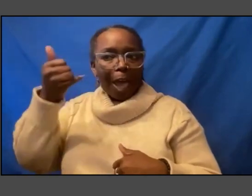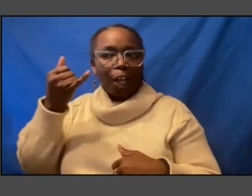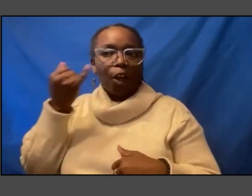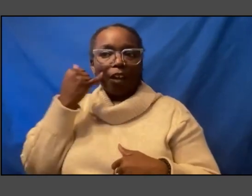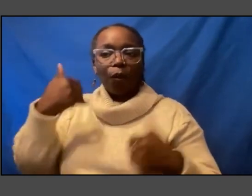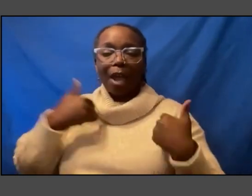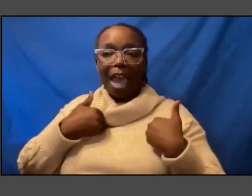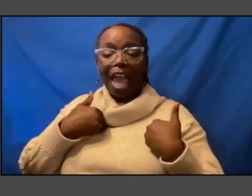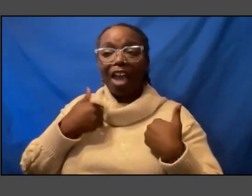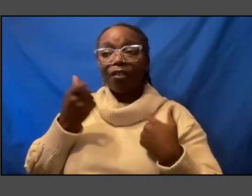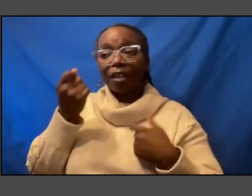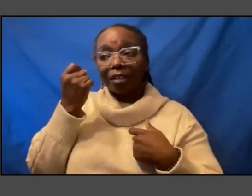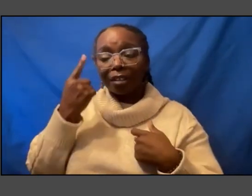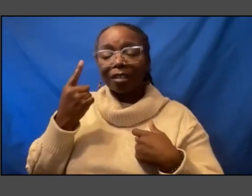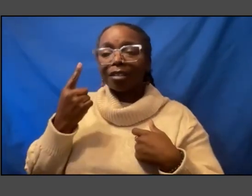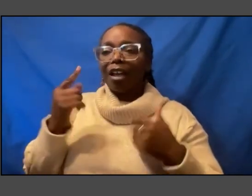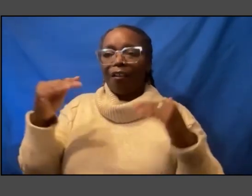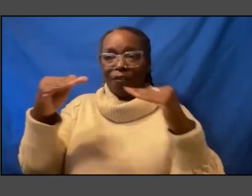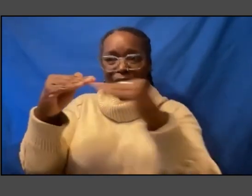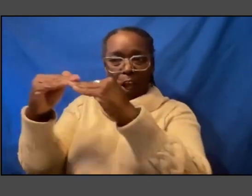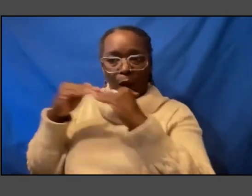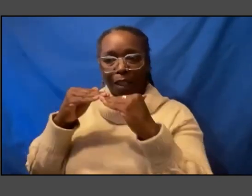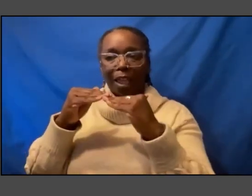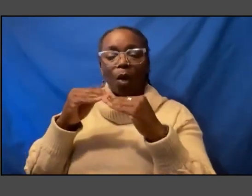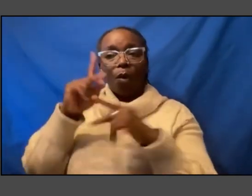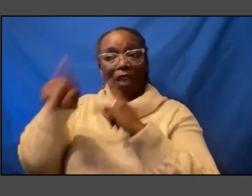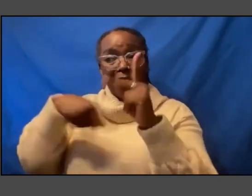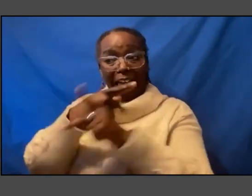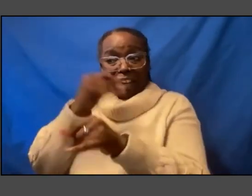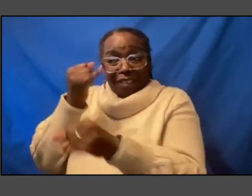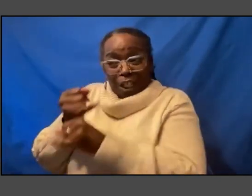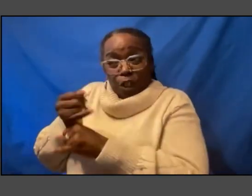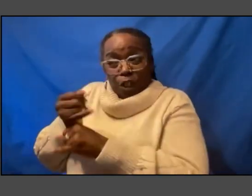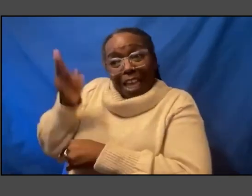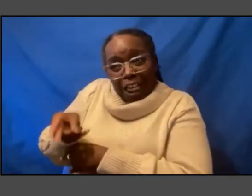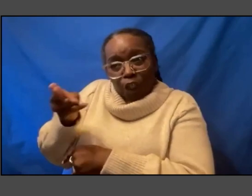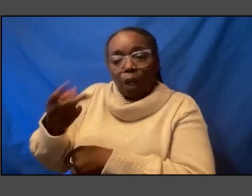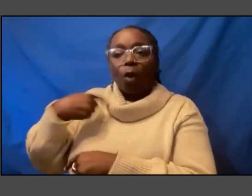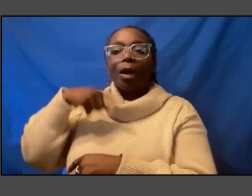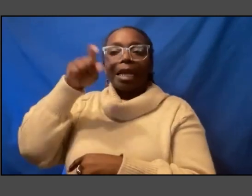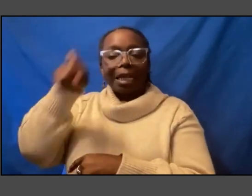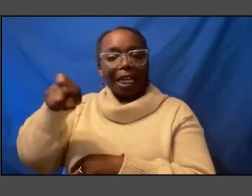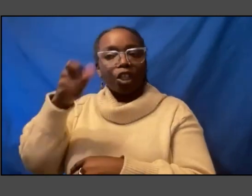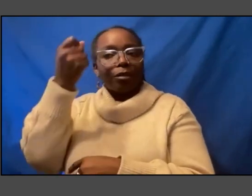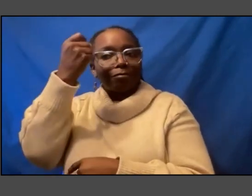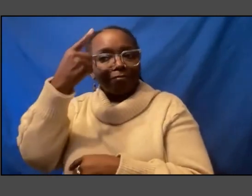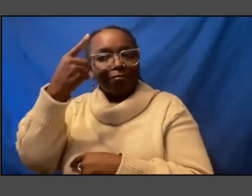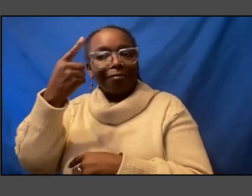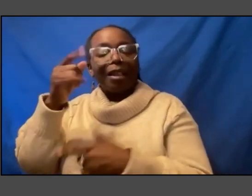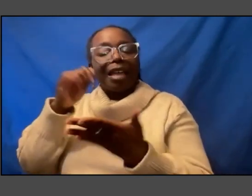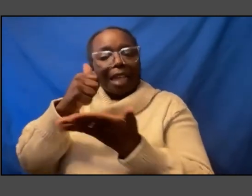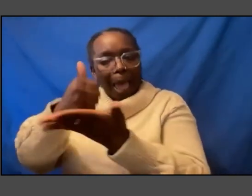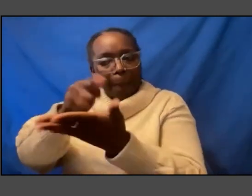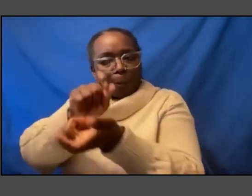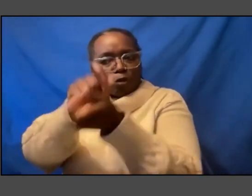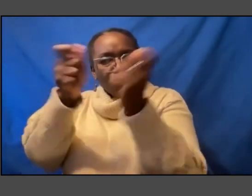with the kind of institutional histories that we need to come to grips with to help us change these museums so it really is about